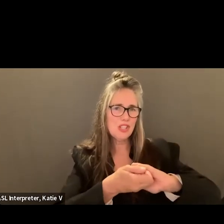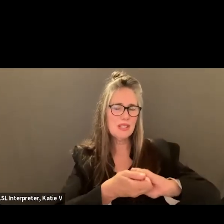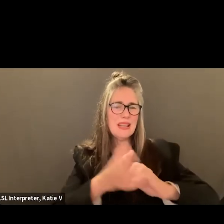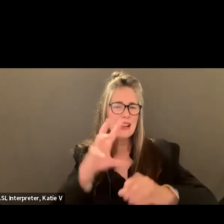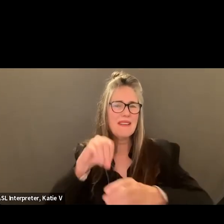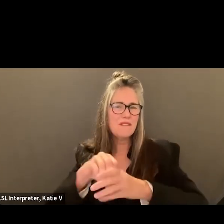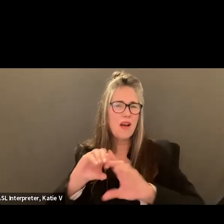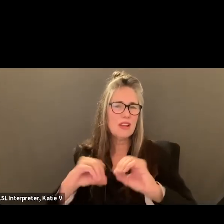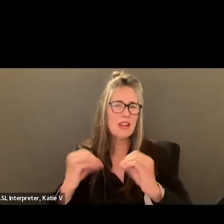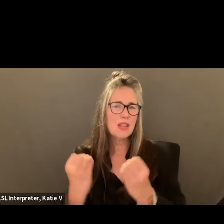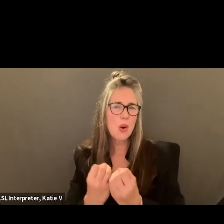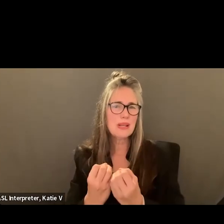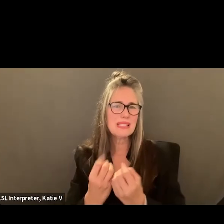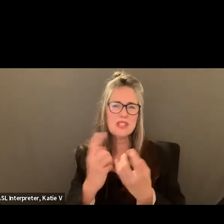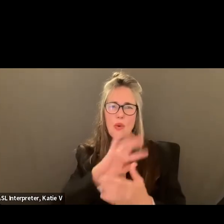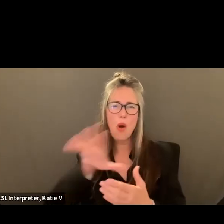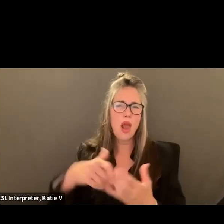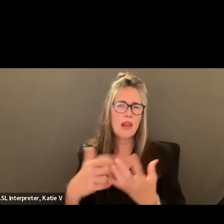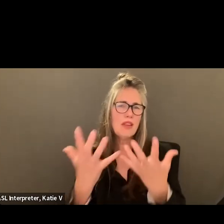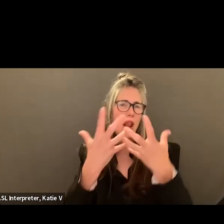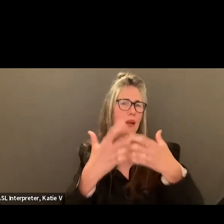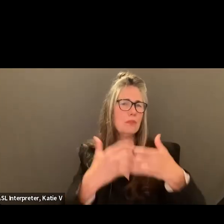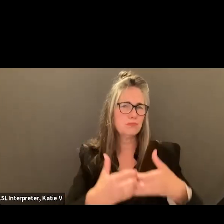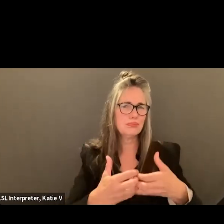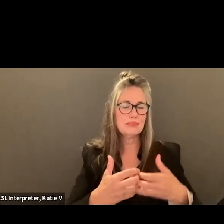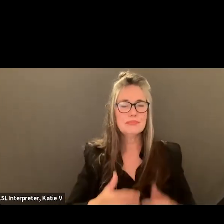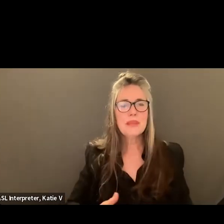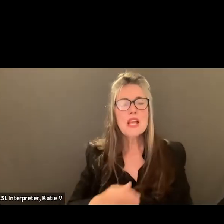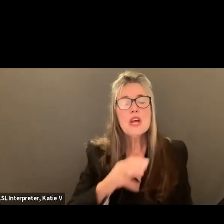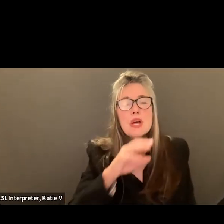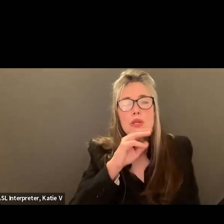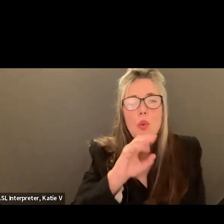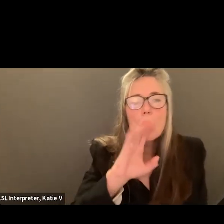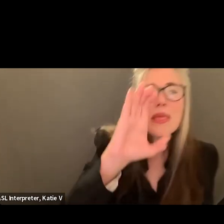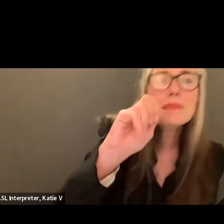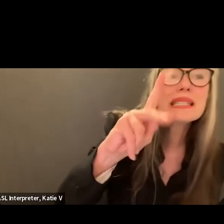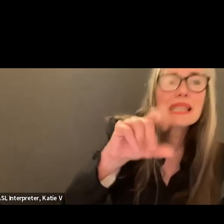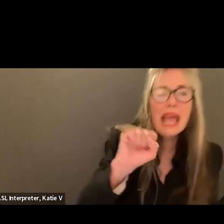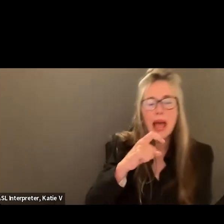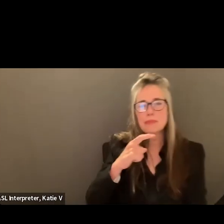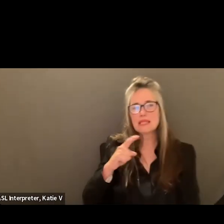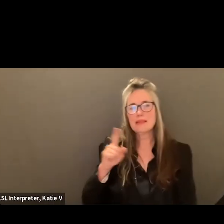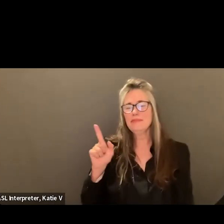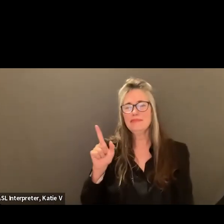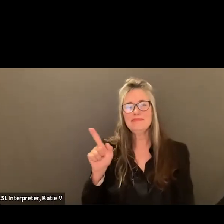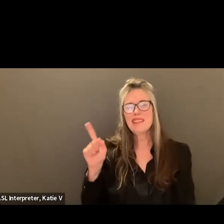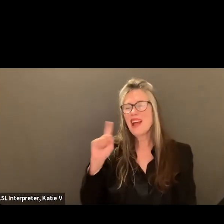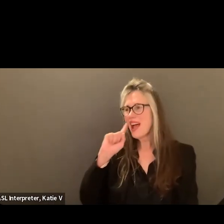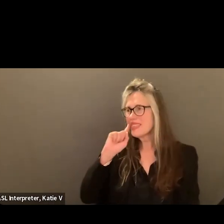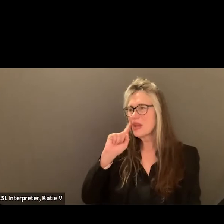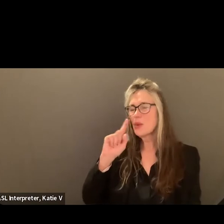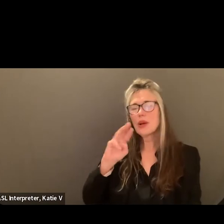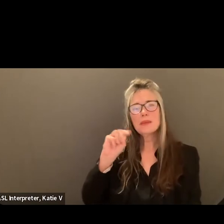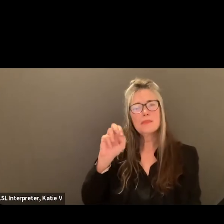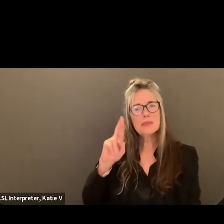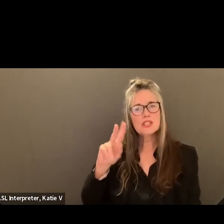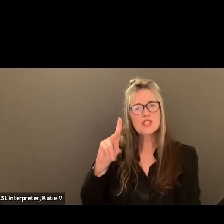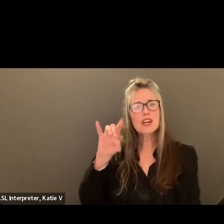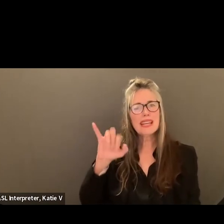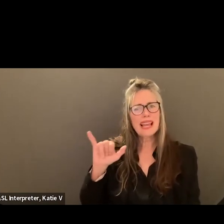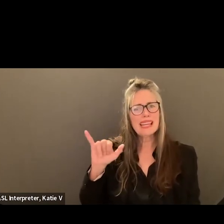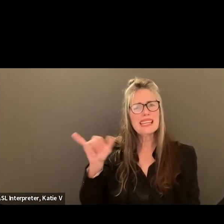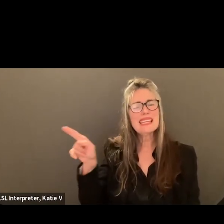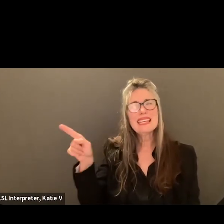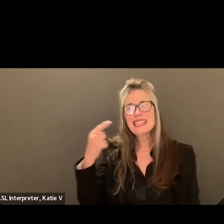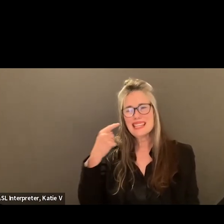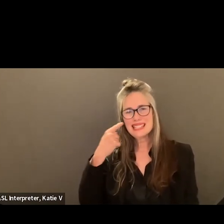Ms. Kevs? Yeah, thank you. Just to build on what Dr. Kelly just said about students not necessarily knowing that these services are there.